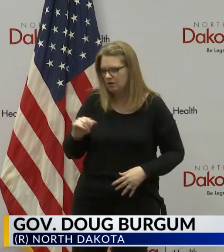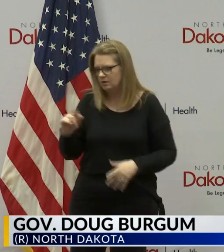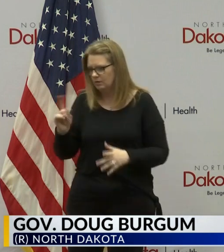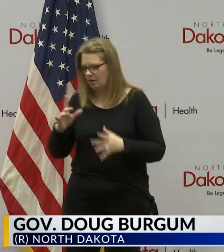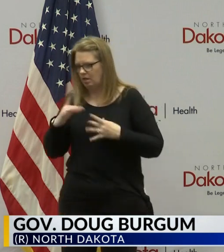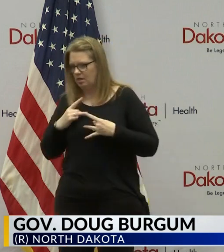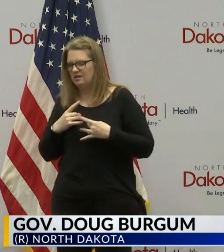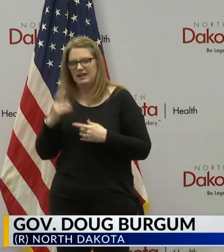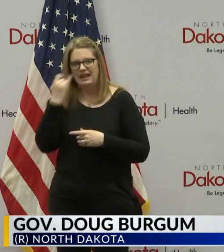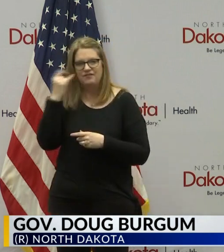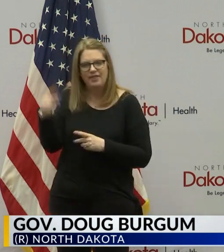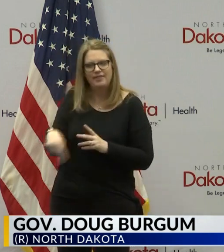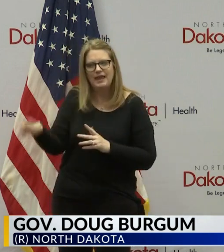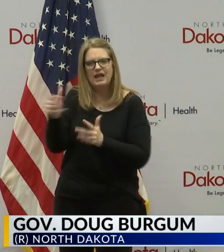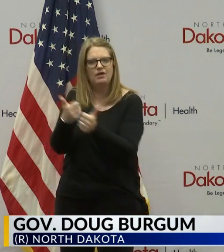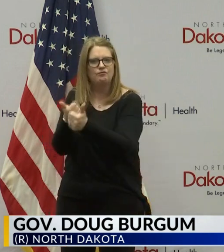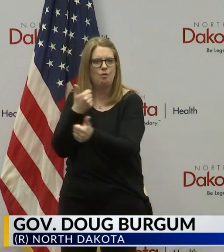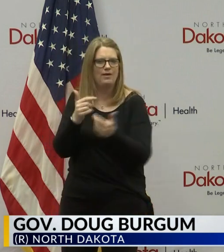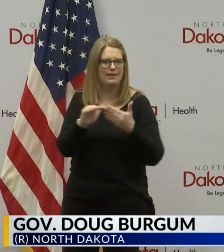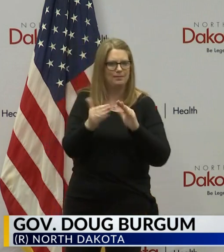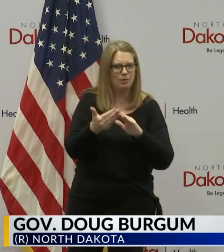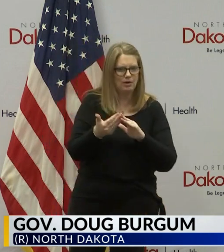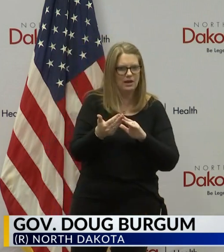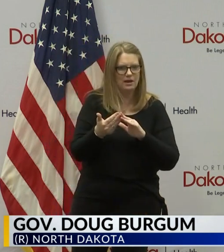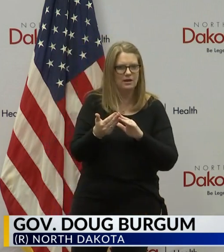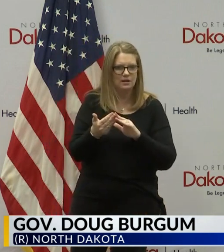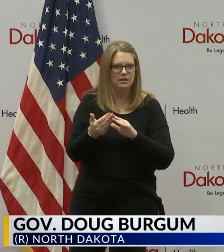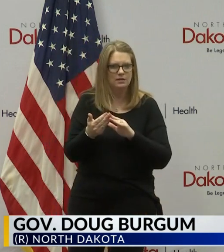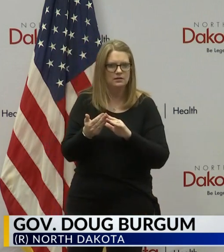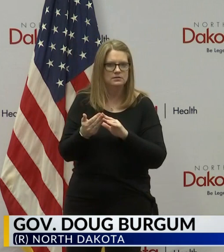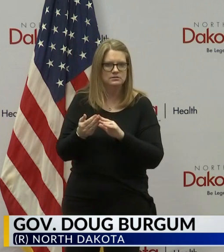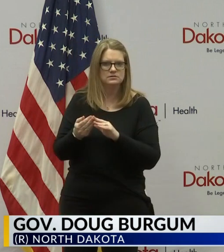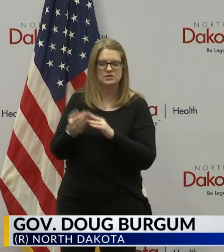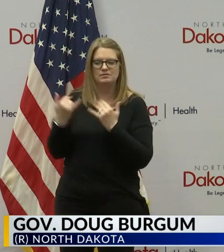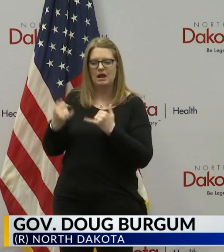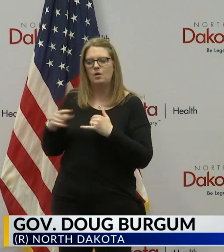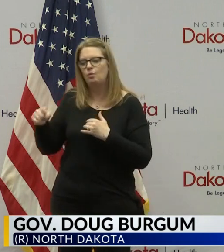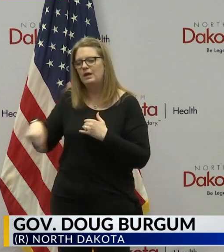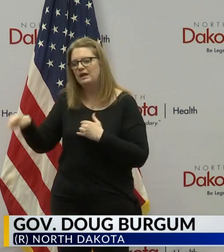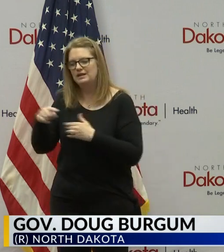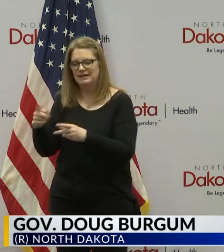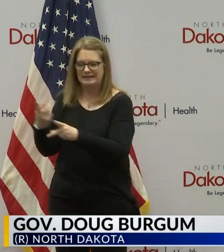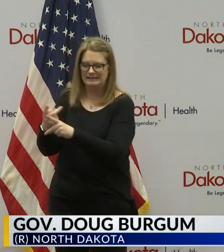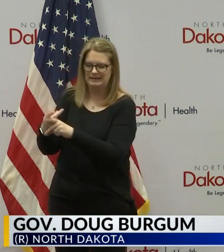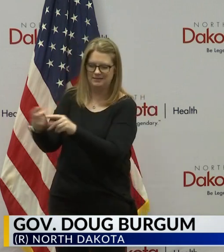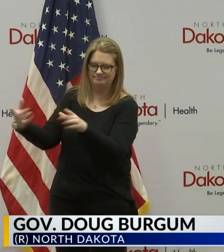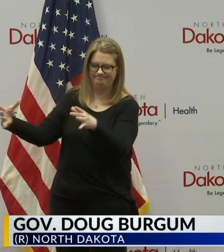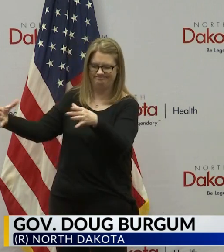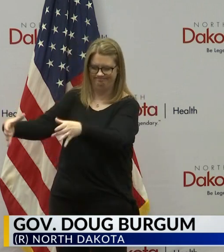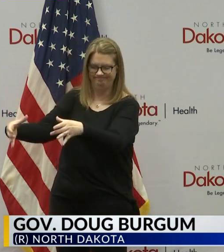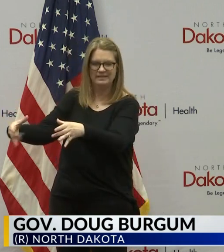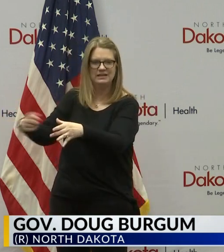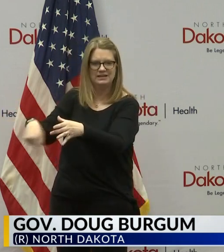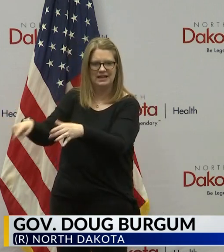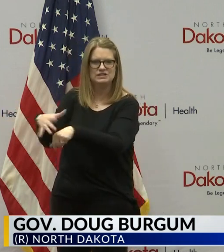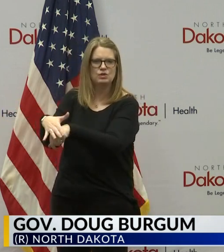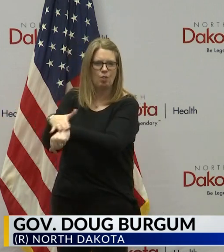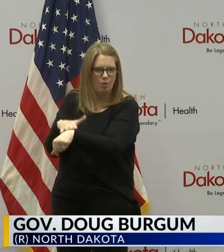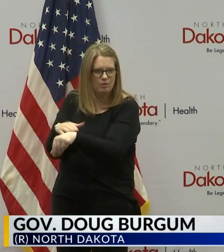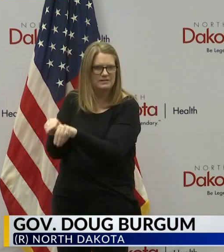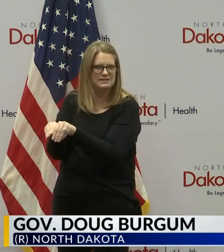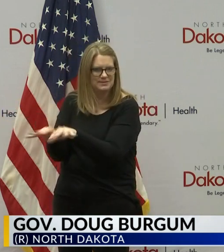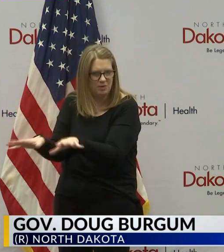stay out of the community then we have an opportunity for us to slow down the spread and make sure that we can keep people safe as because